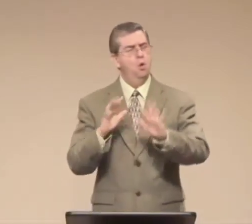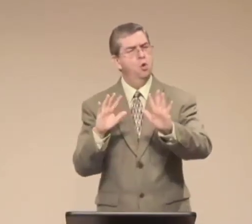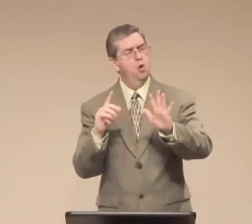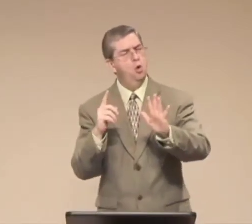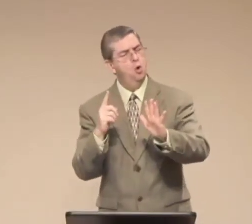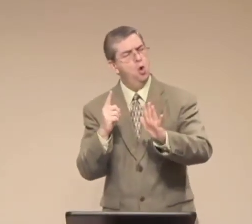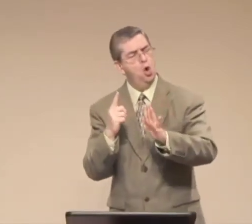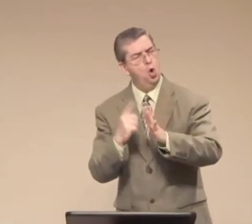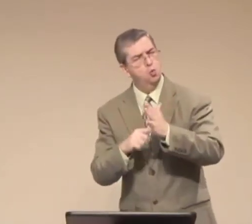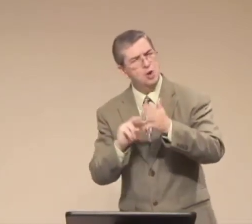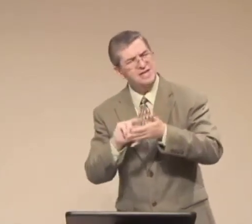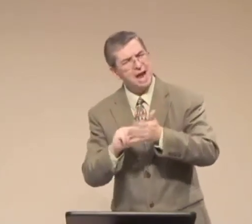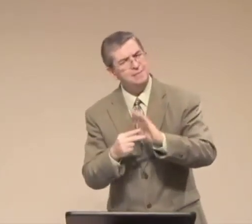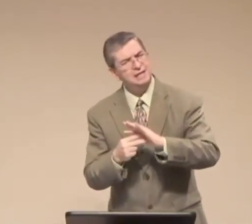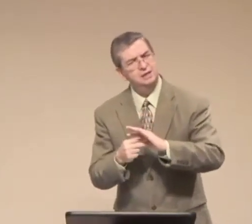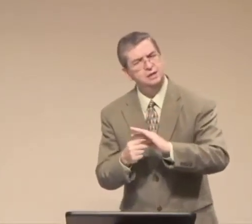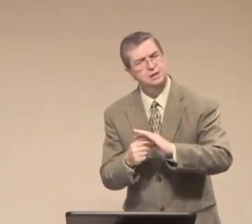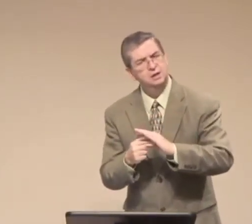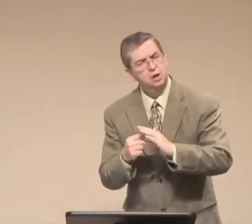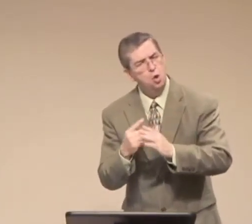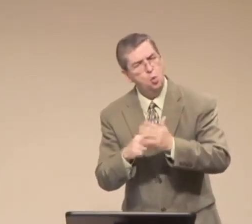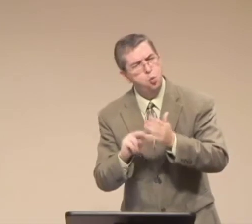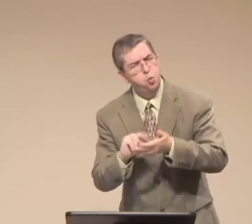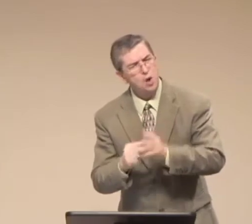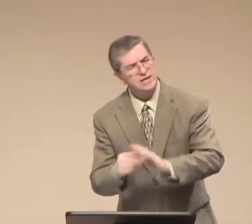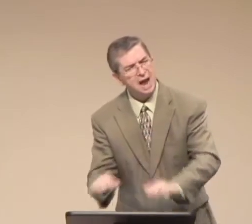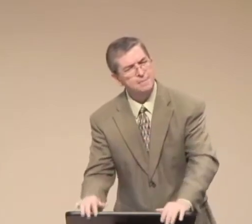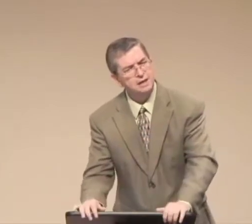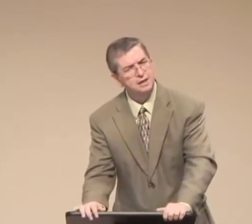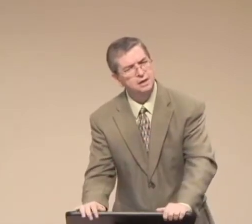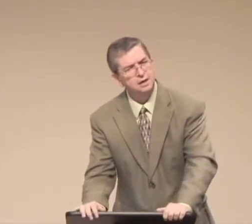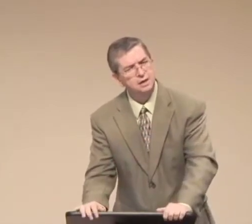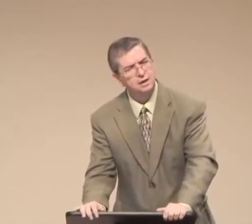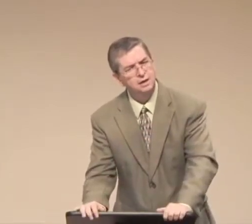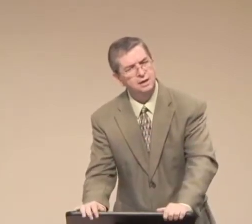anger and bitterness against our mothers. We need to cherish them.